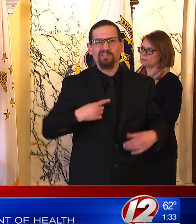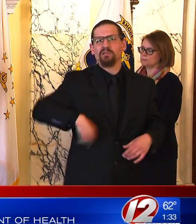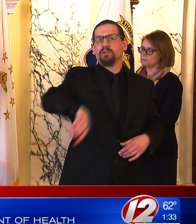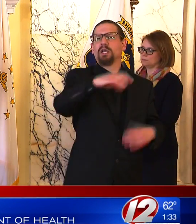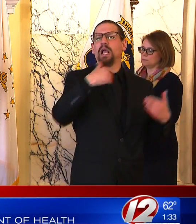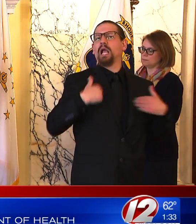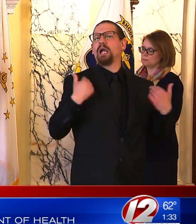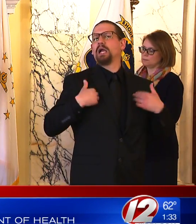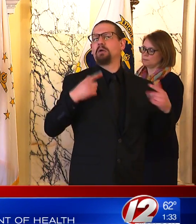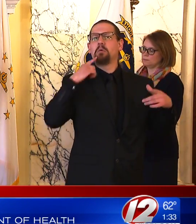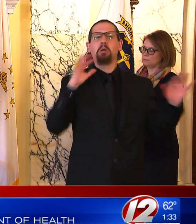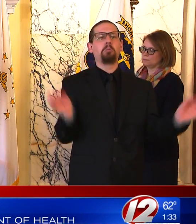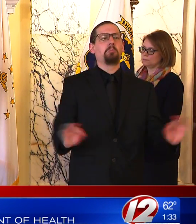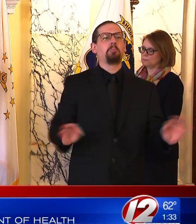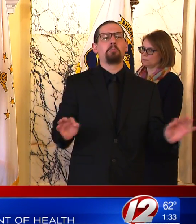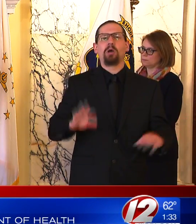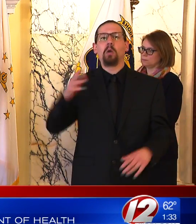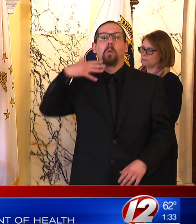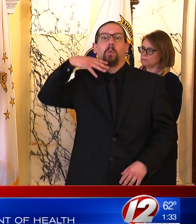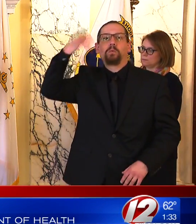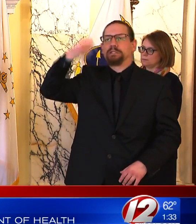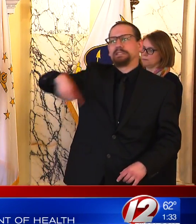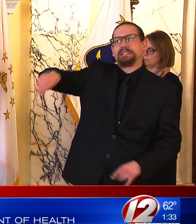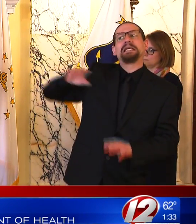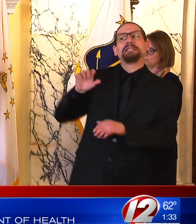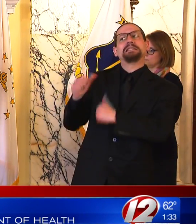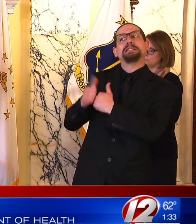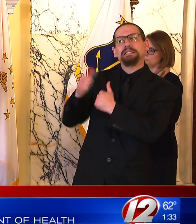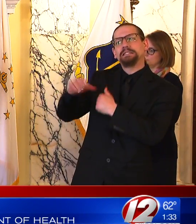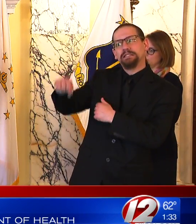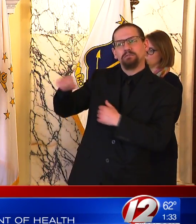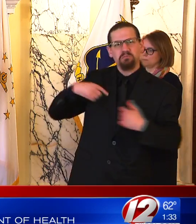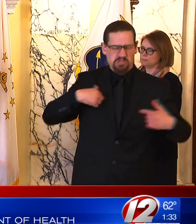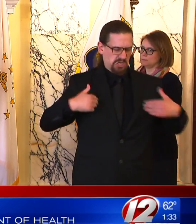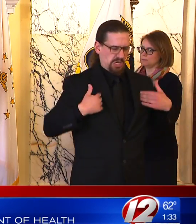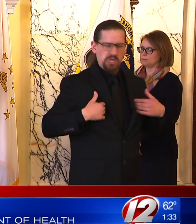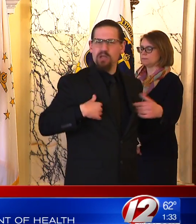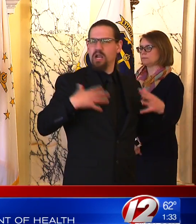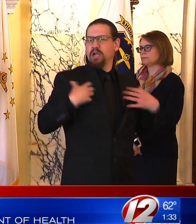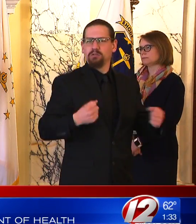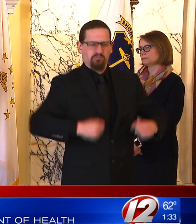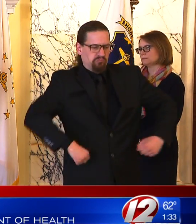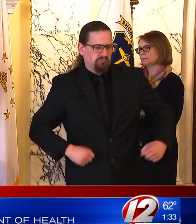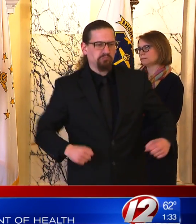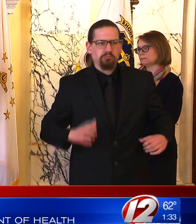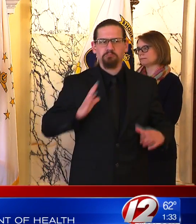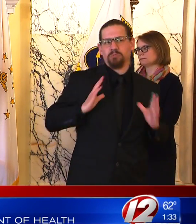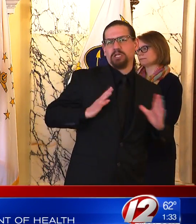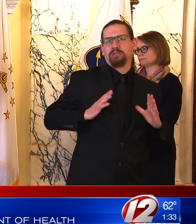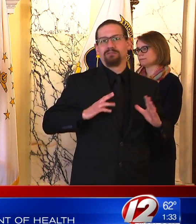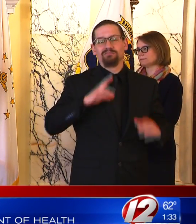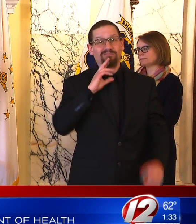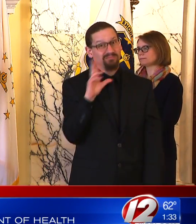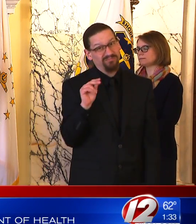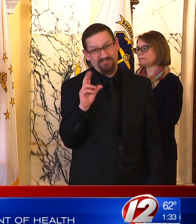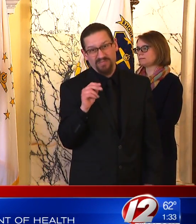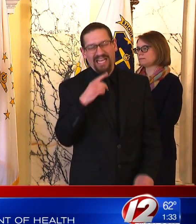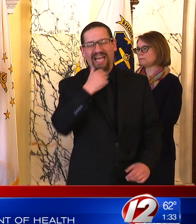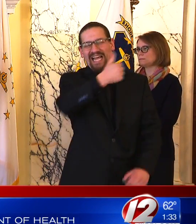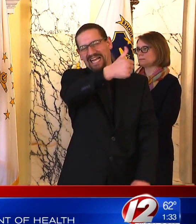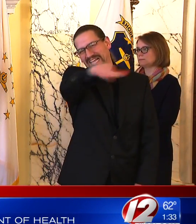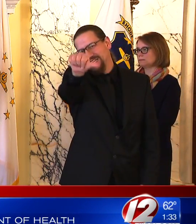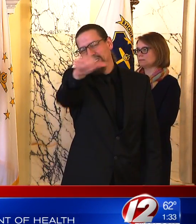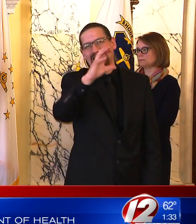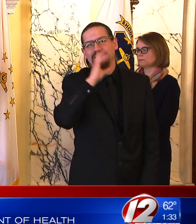but we need you to think of your parents, your teachers, your loved ones who are adults, those who may